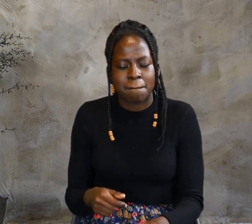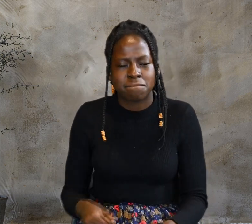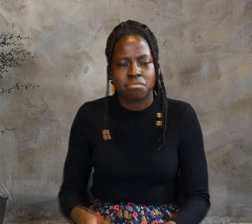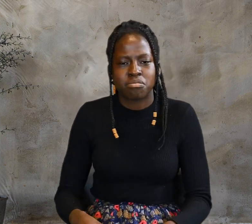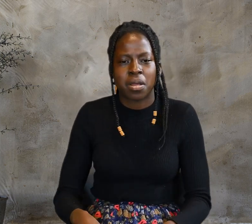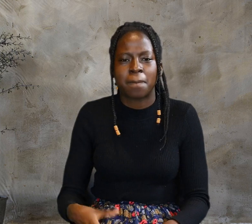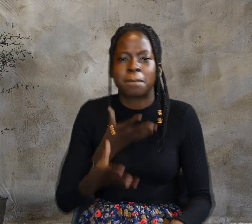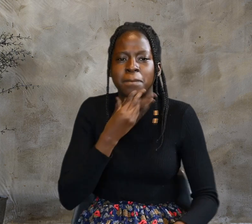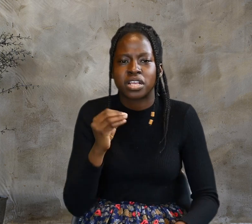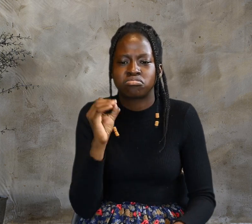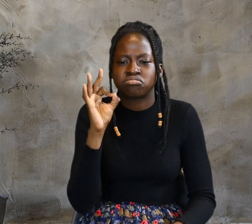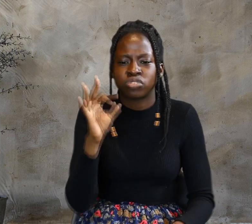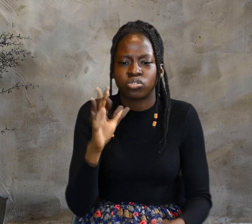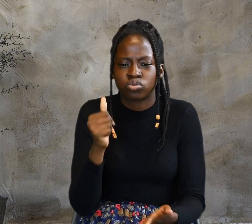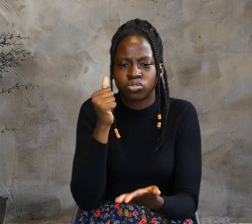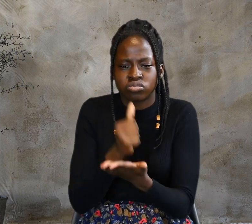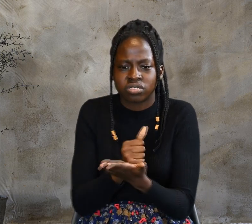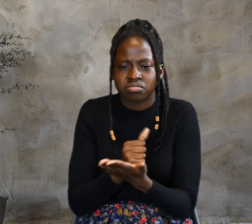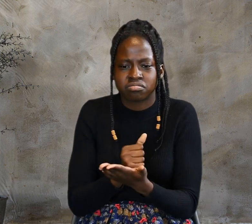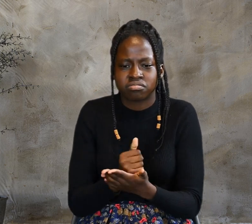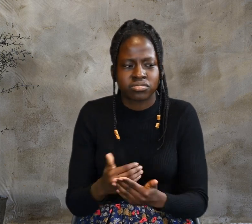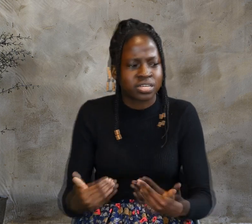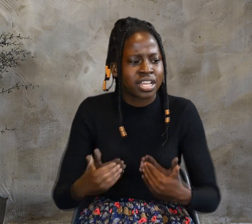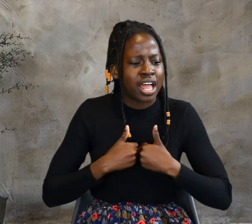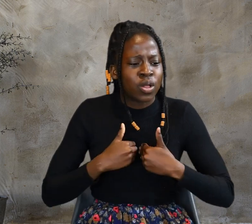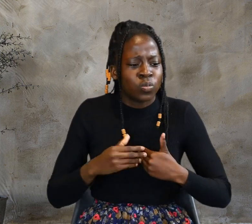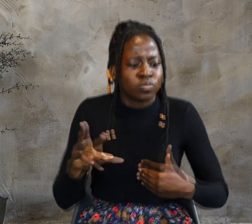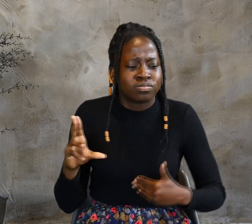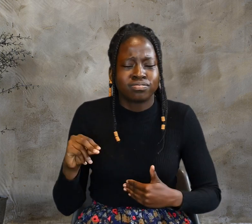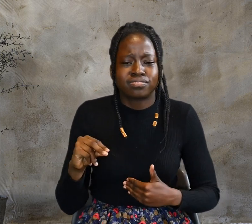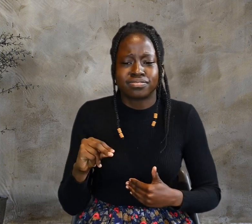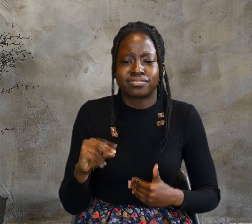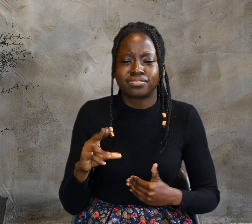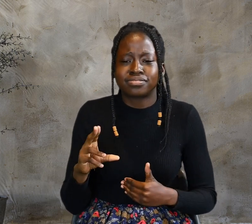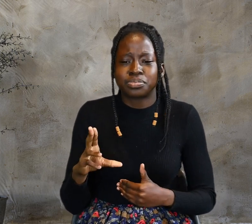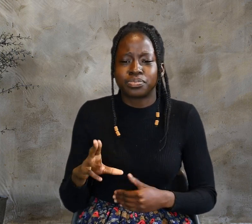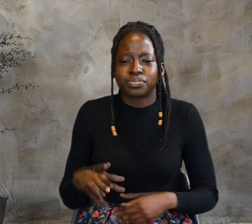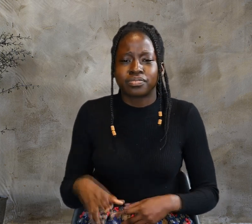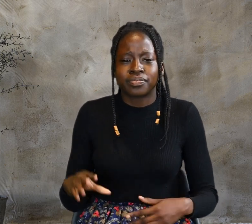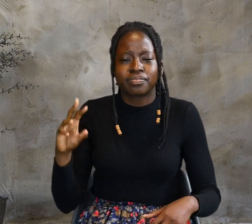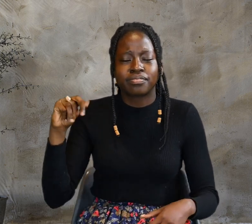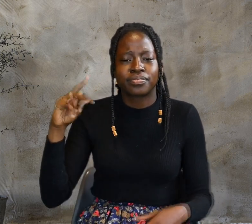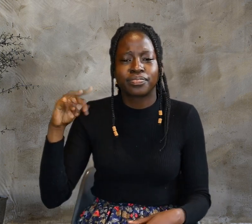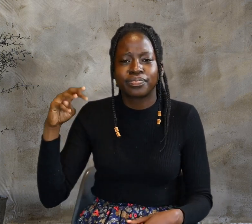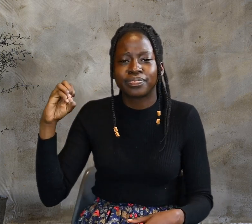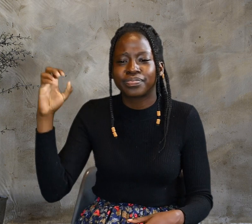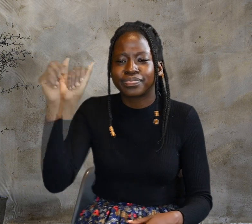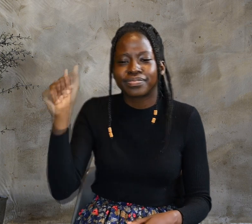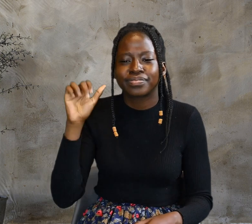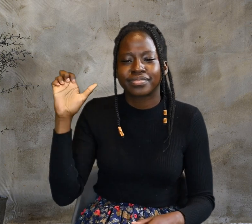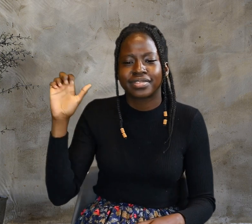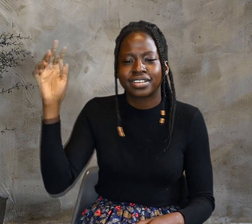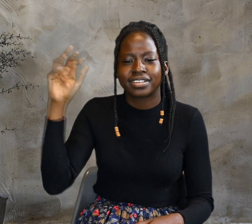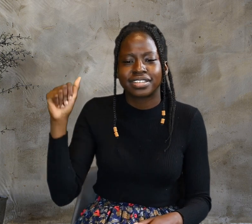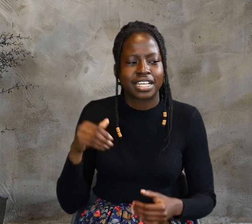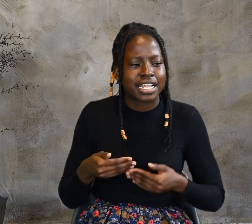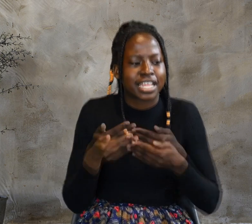Has not Moses given you the law? Yet not one of you